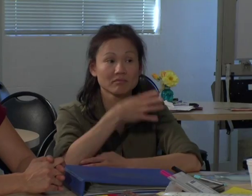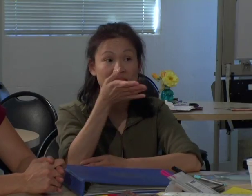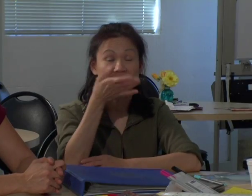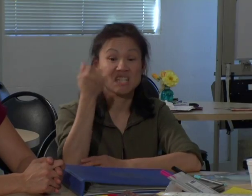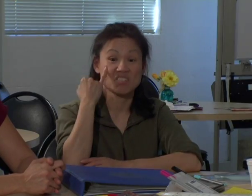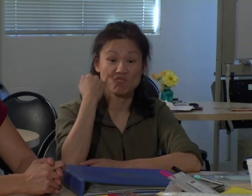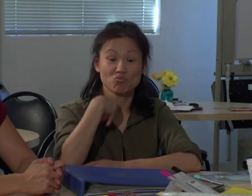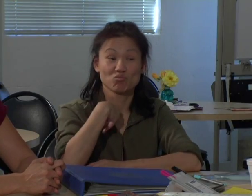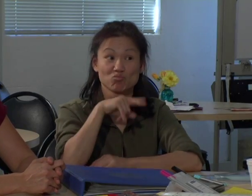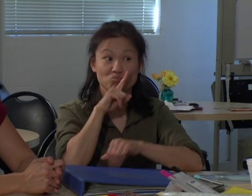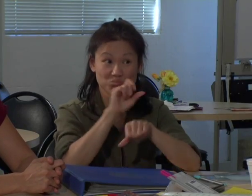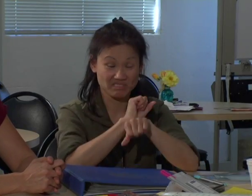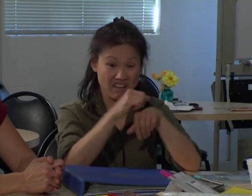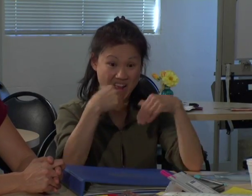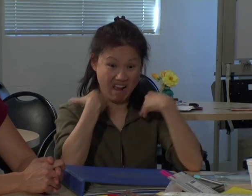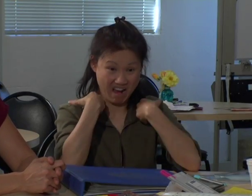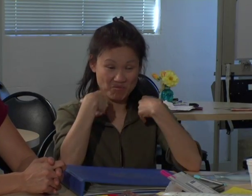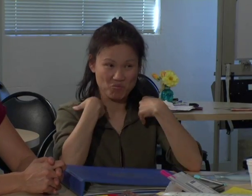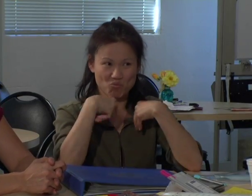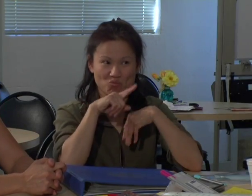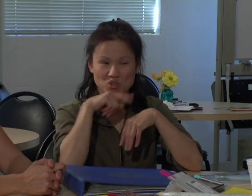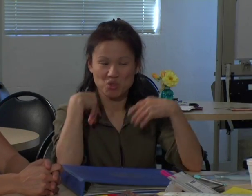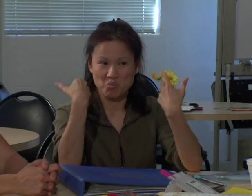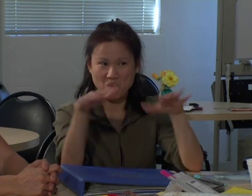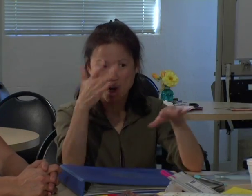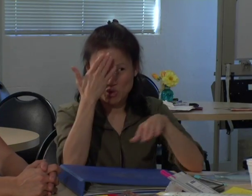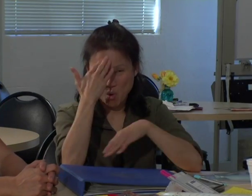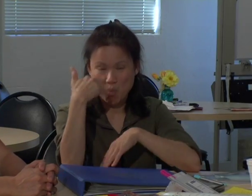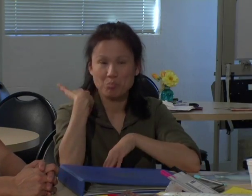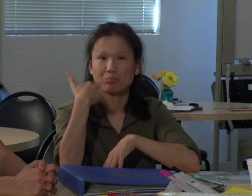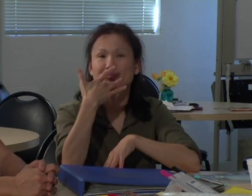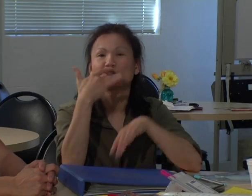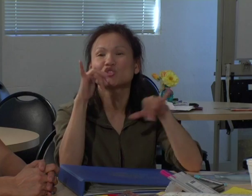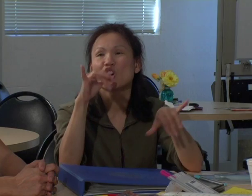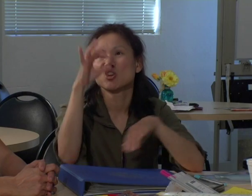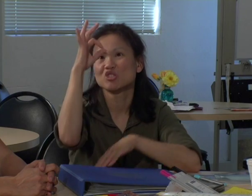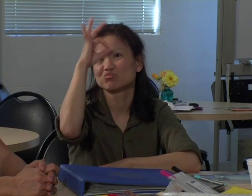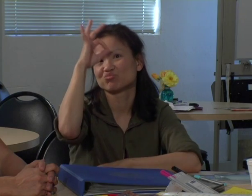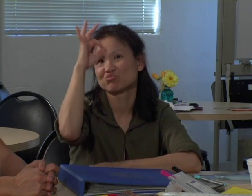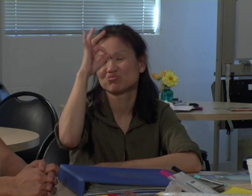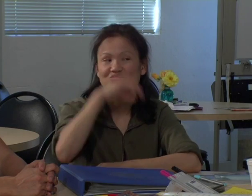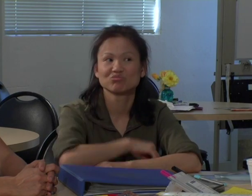If I have it, I just don't want to know. What will be, will be. Ignorance is bliss, so they say.